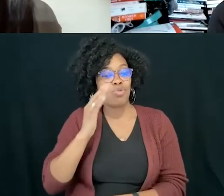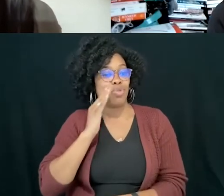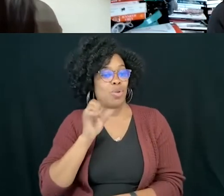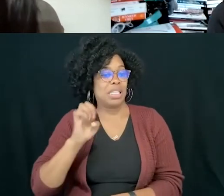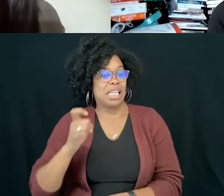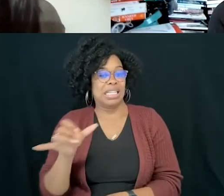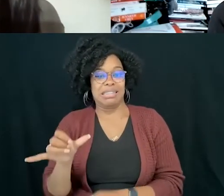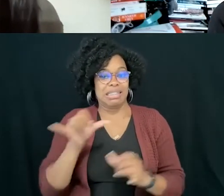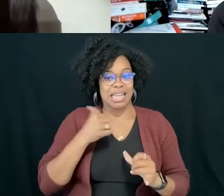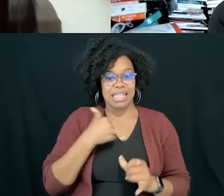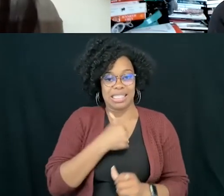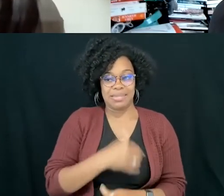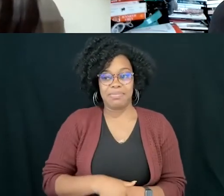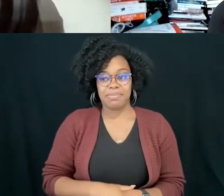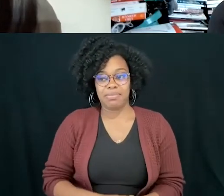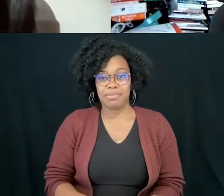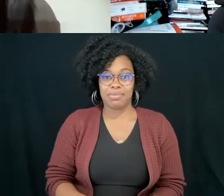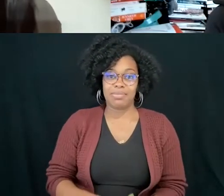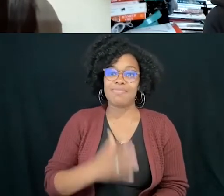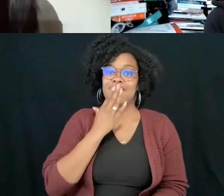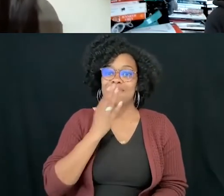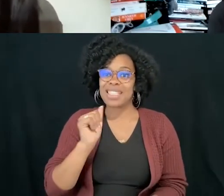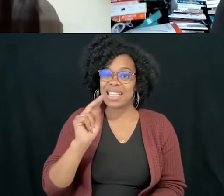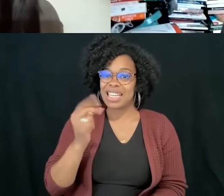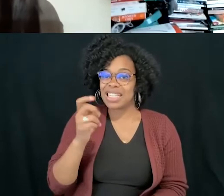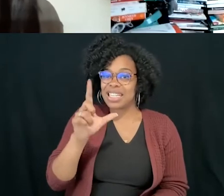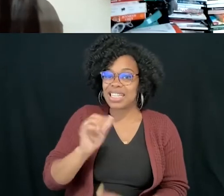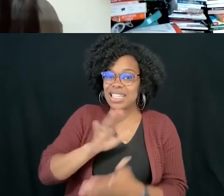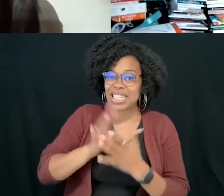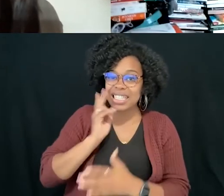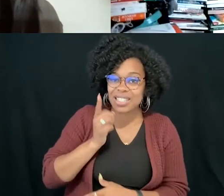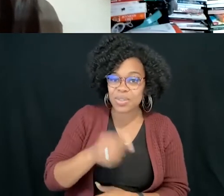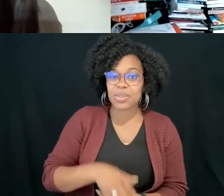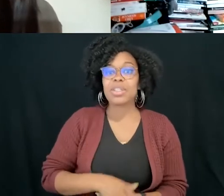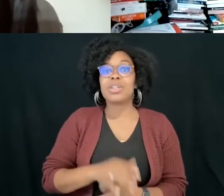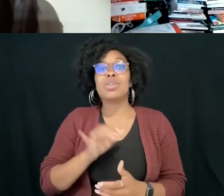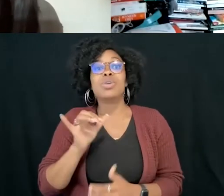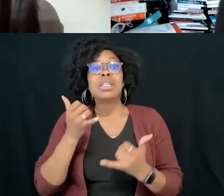Thanks, Angela. It's to see you. And Memphis will introduce WordUp.